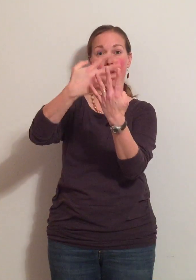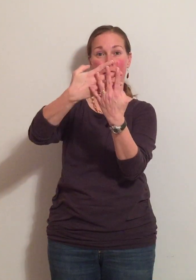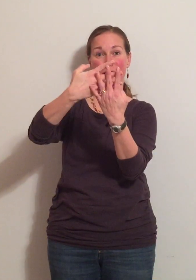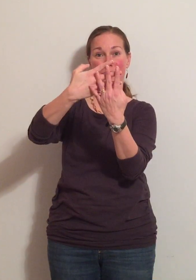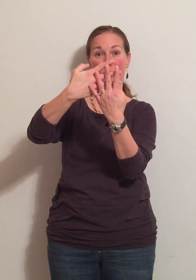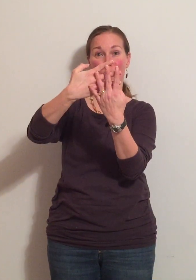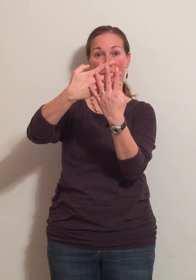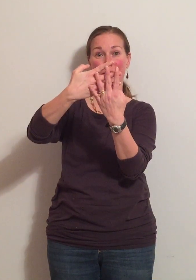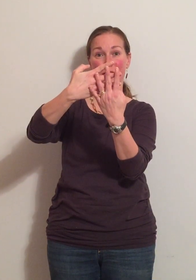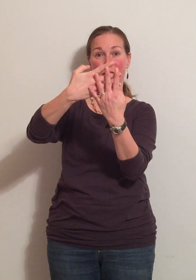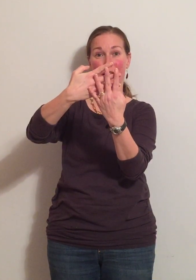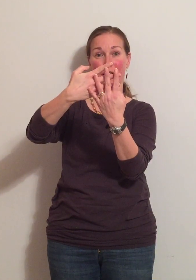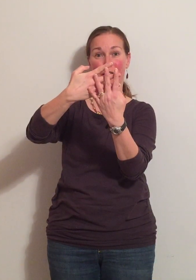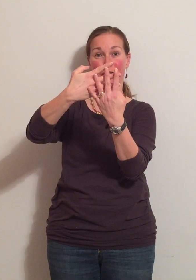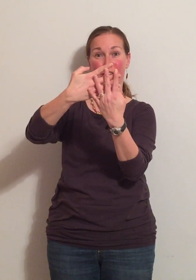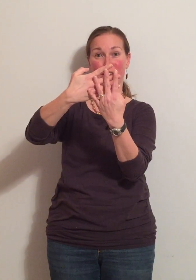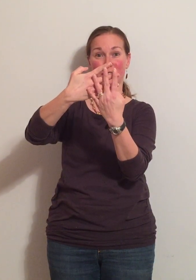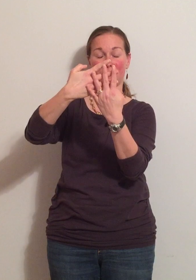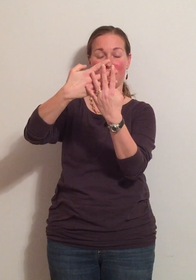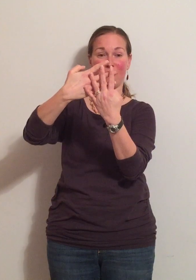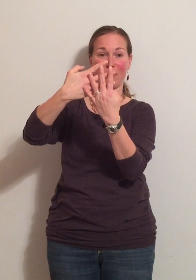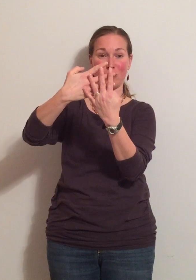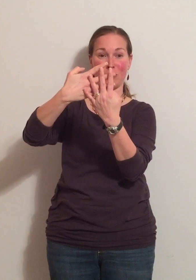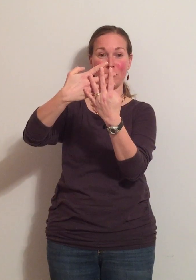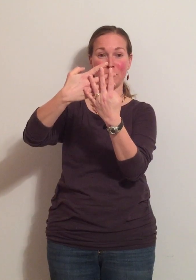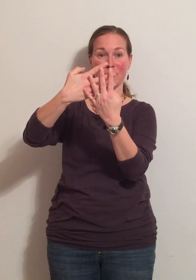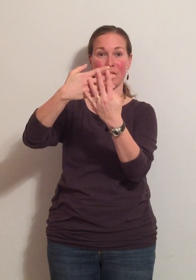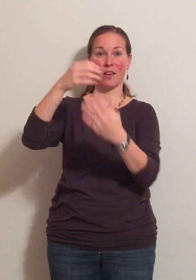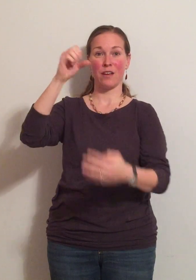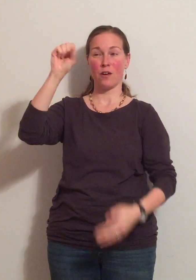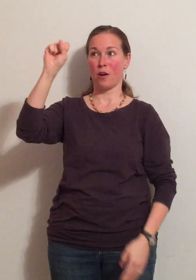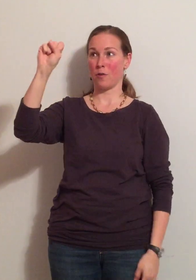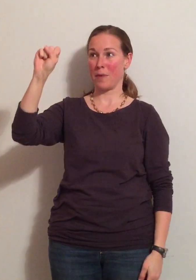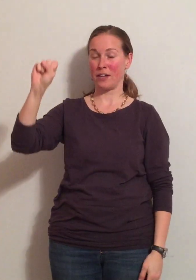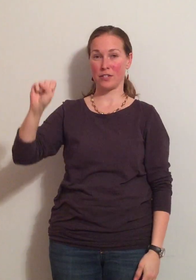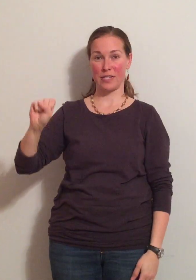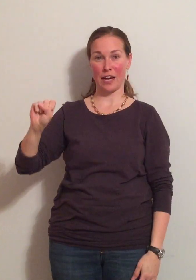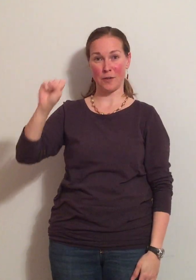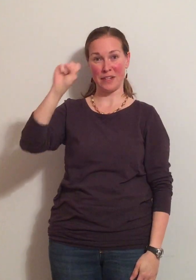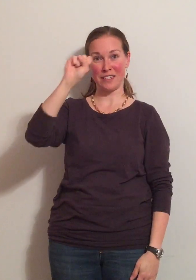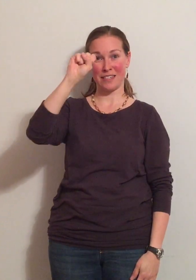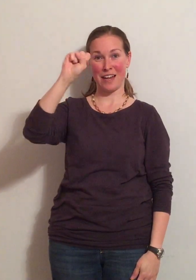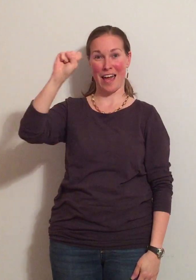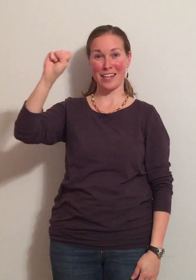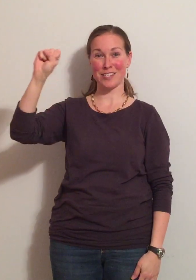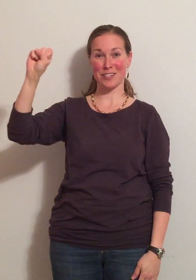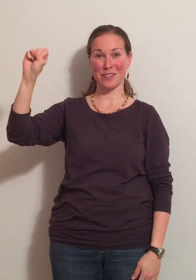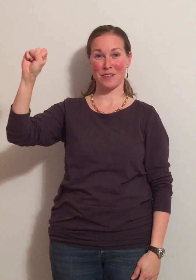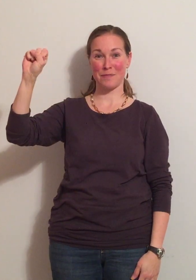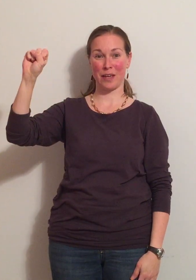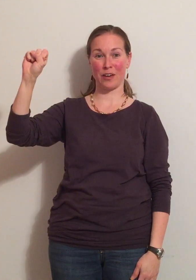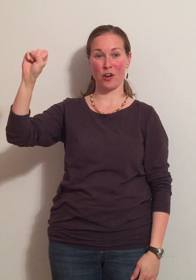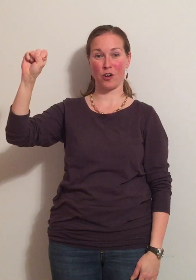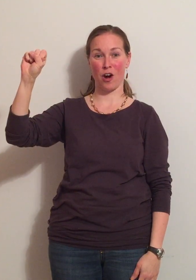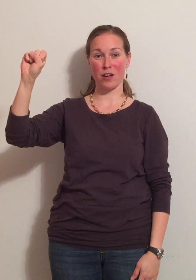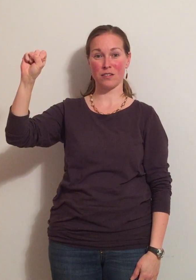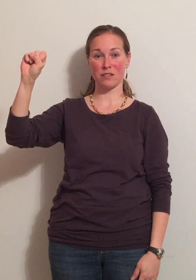into the grate of the confessional. A reminder sacrament is an S making a cross.